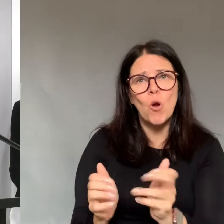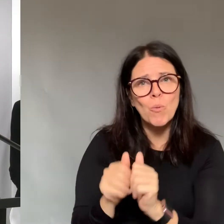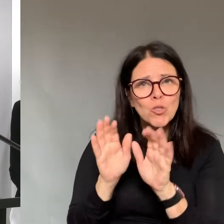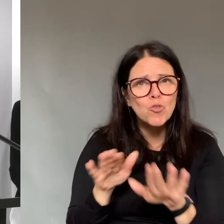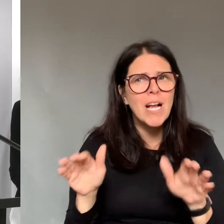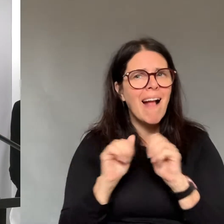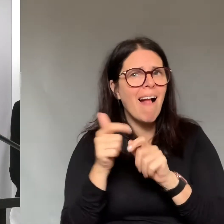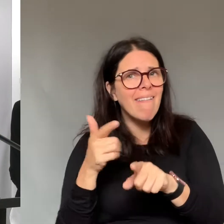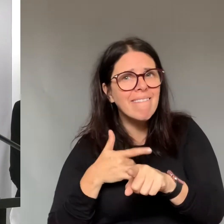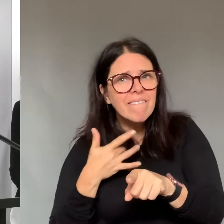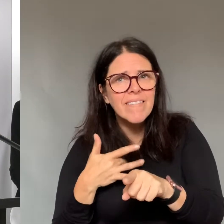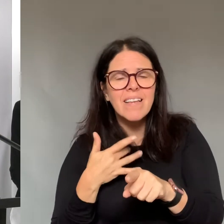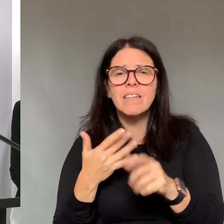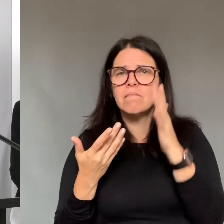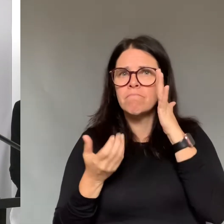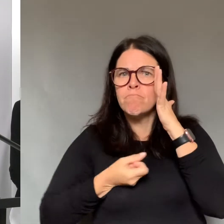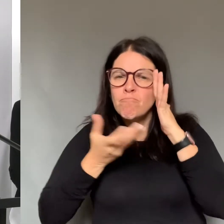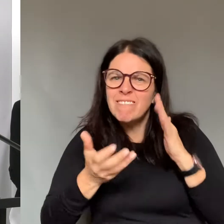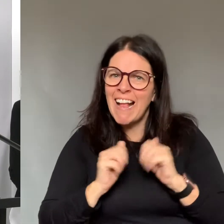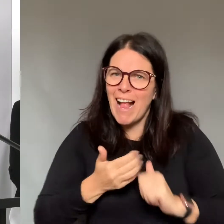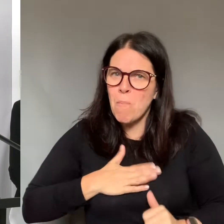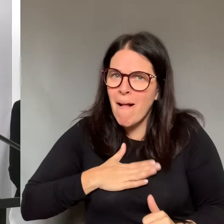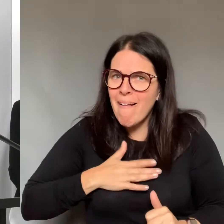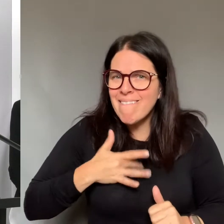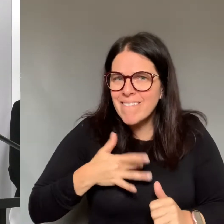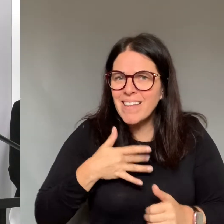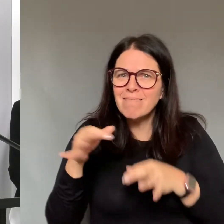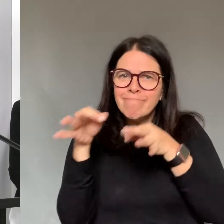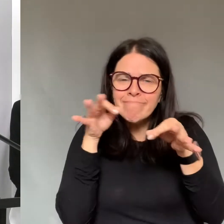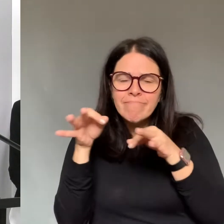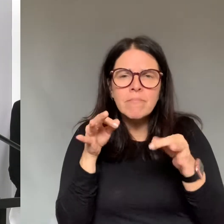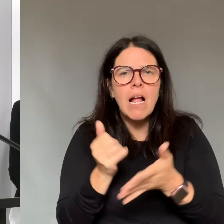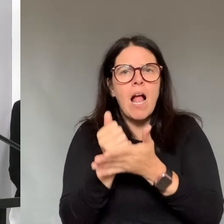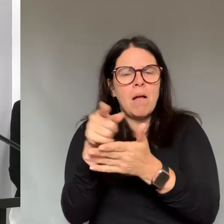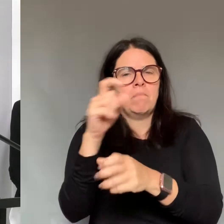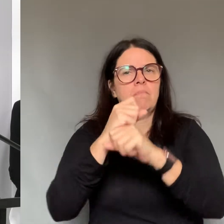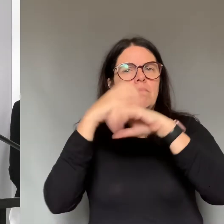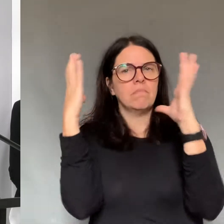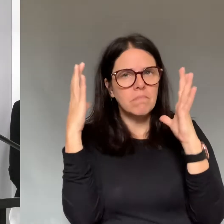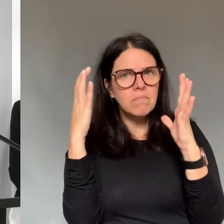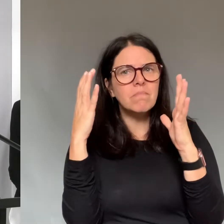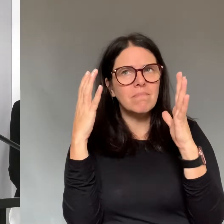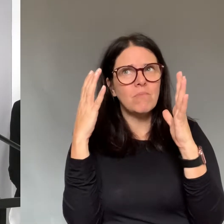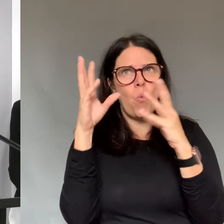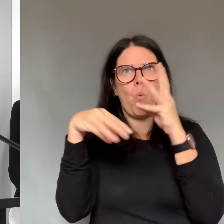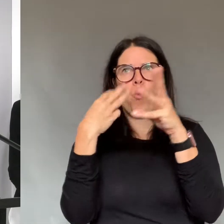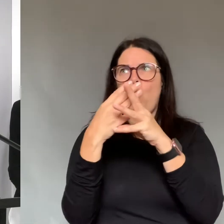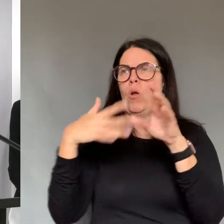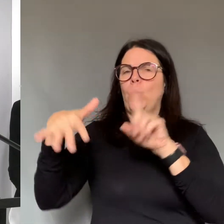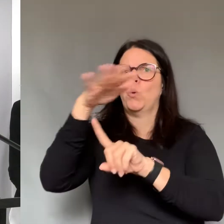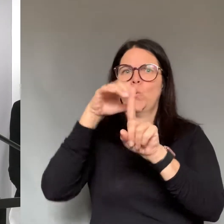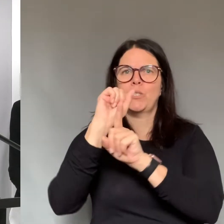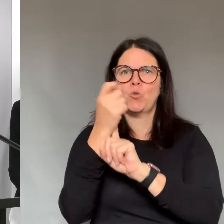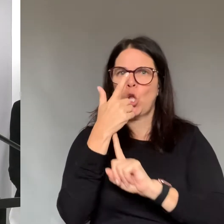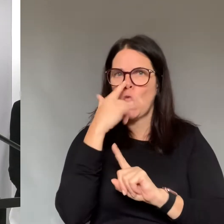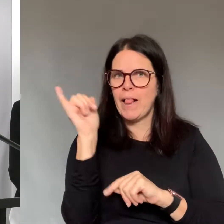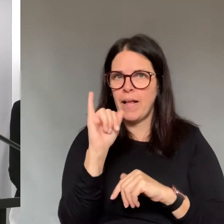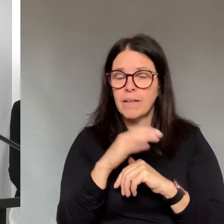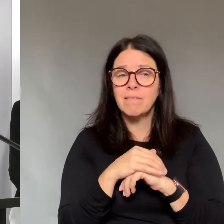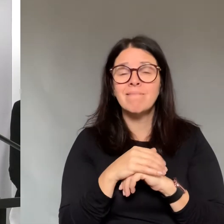your feelings. We use the term social distancing which is more about physical distancing.